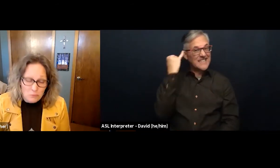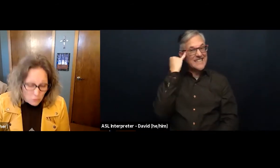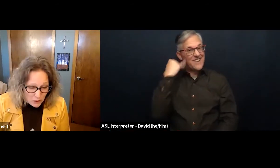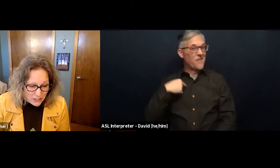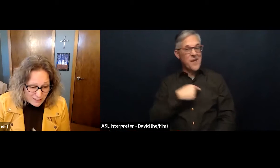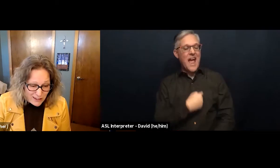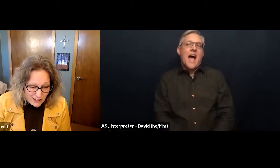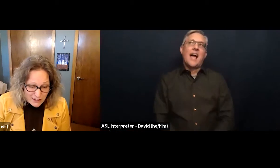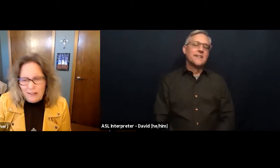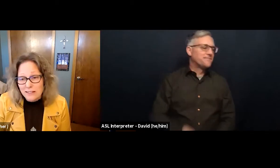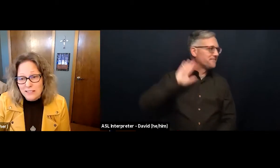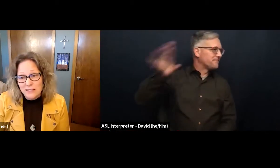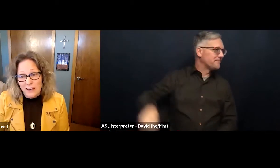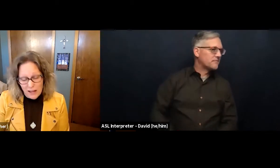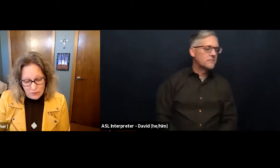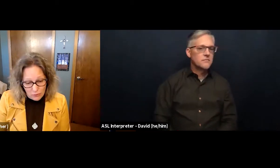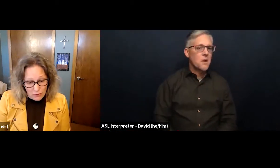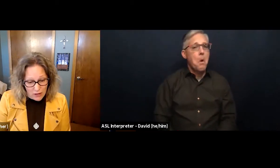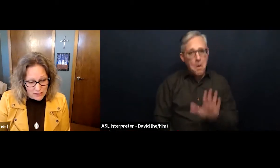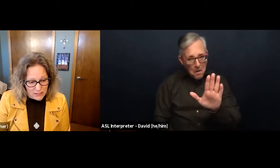work in us and through us